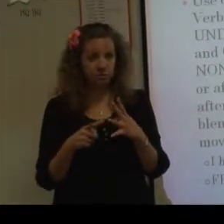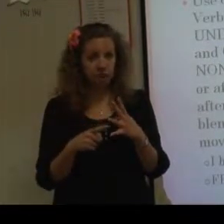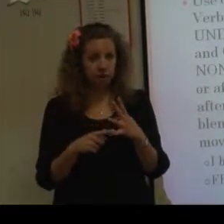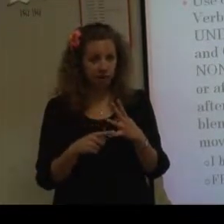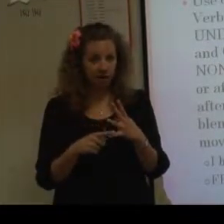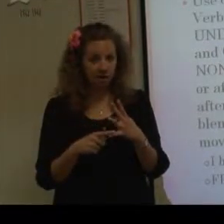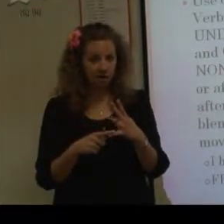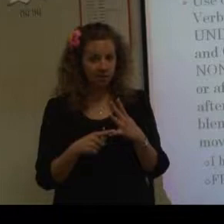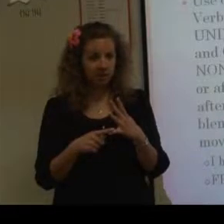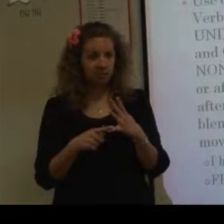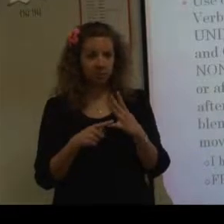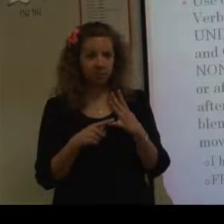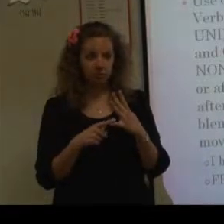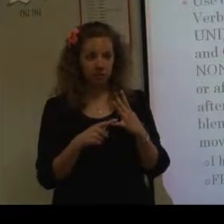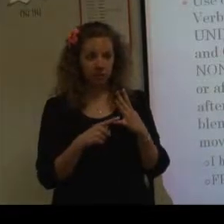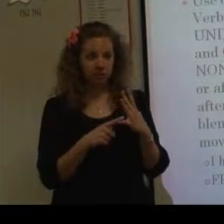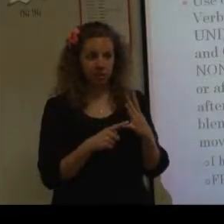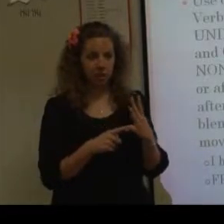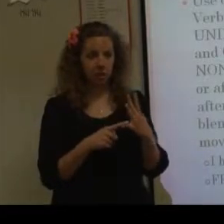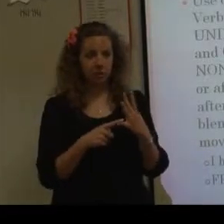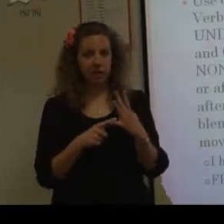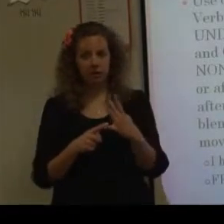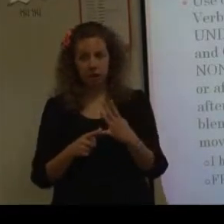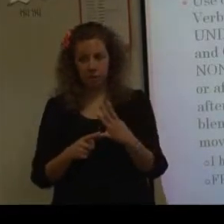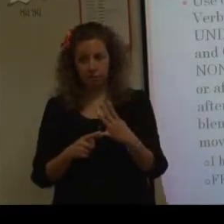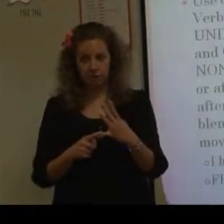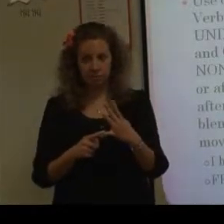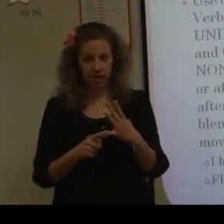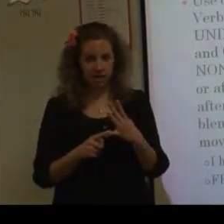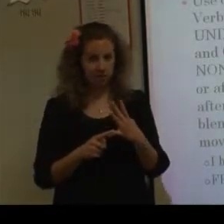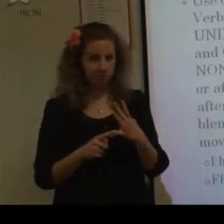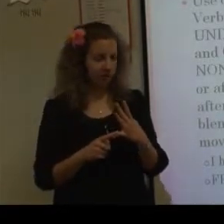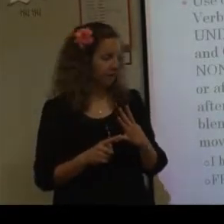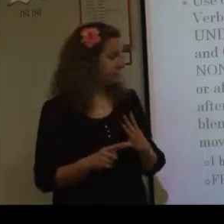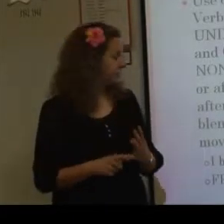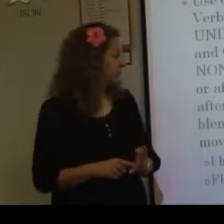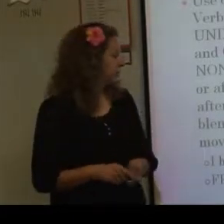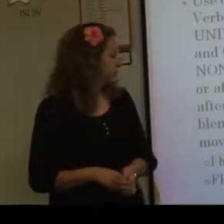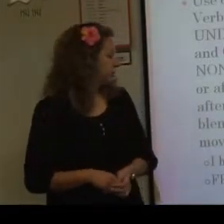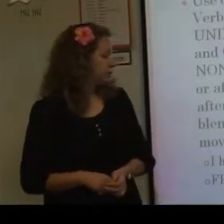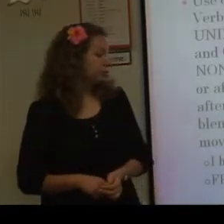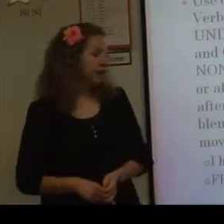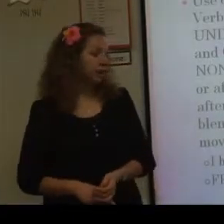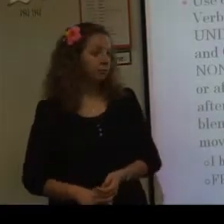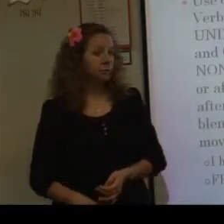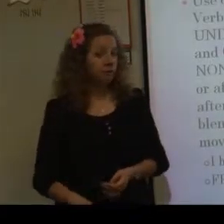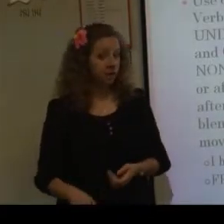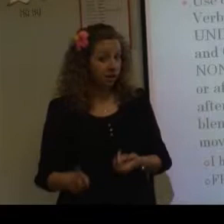going to pause between the topic and the comment that you make. Okay? Okay, so friend would be,